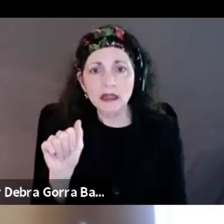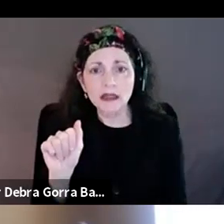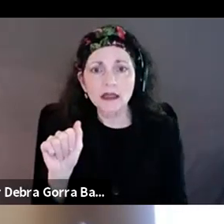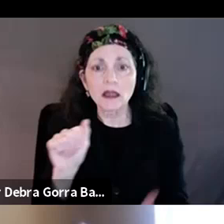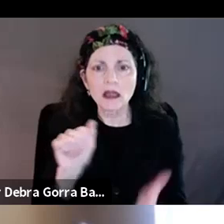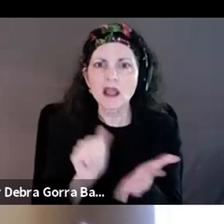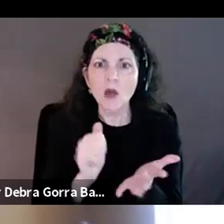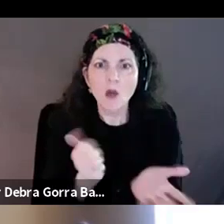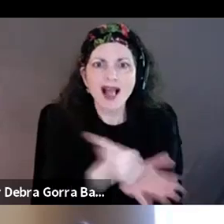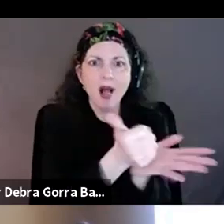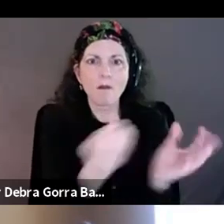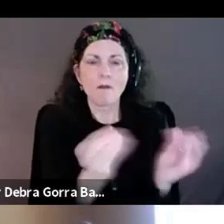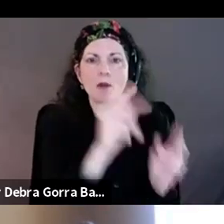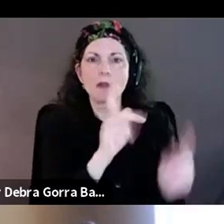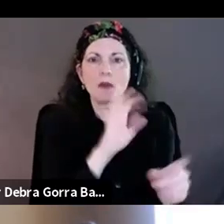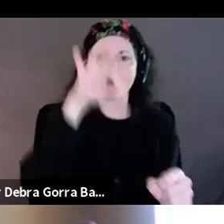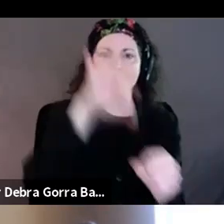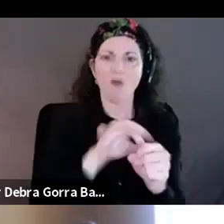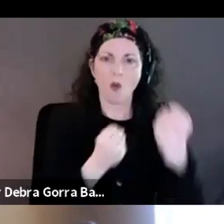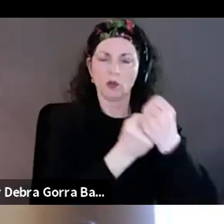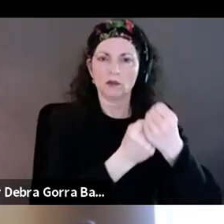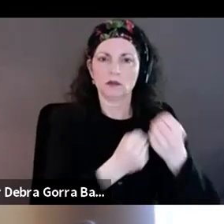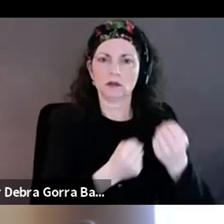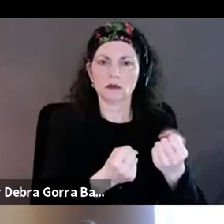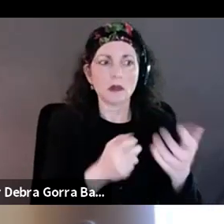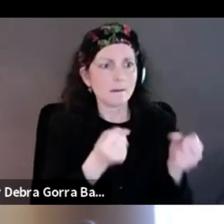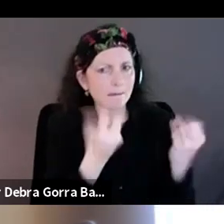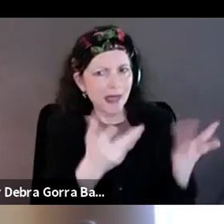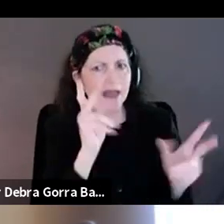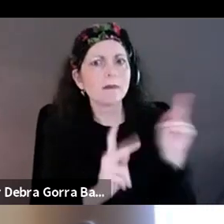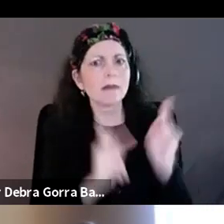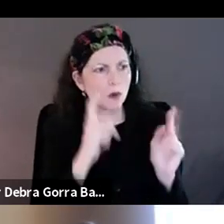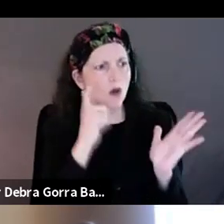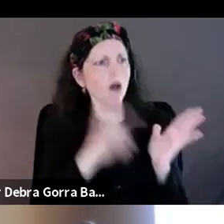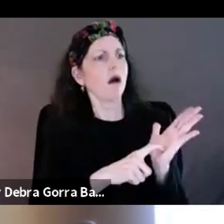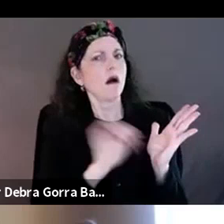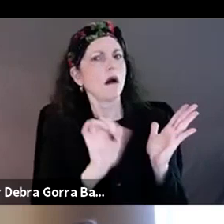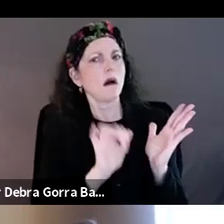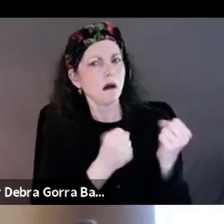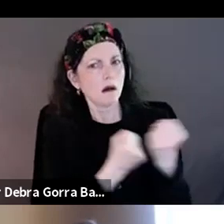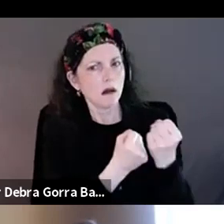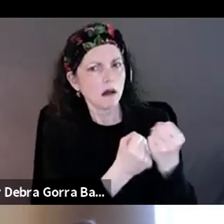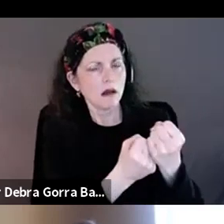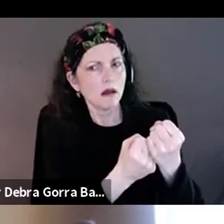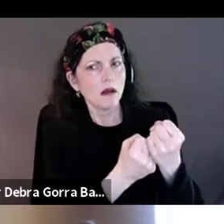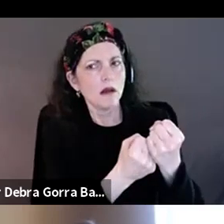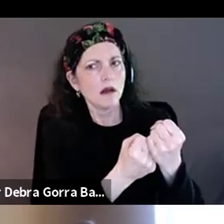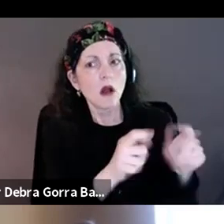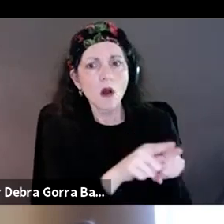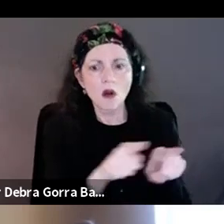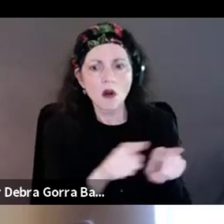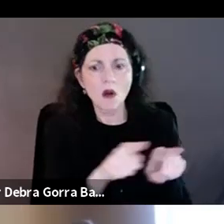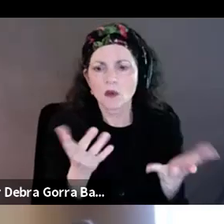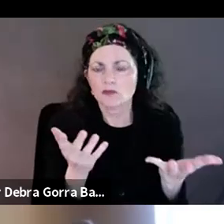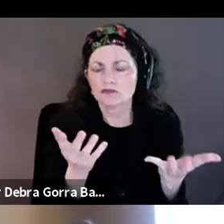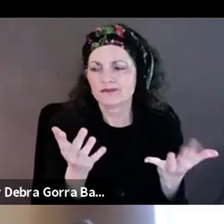voters who are identifying and such. And but it's also, you know, important to try